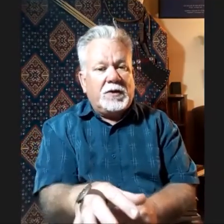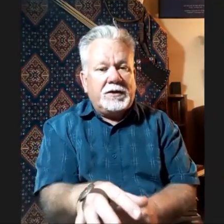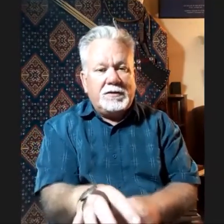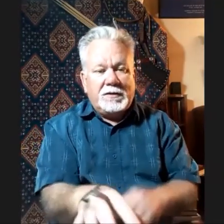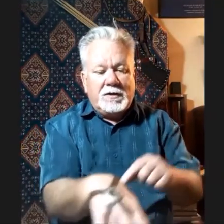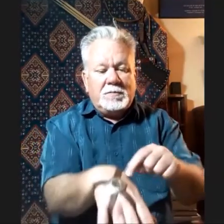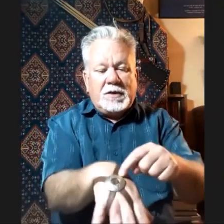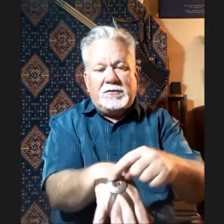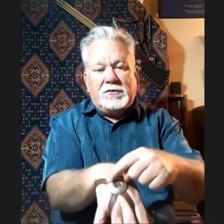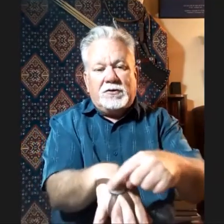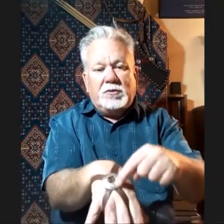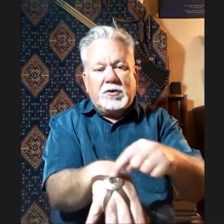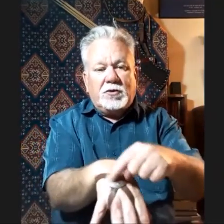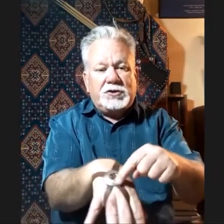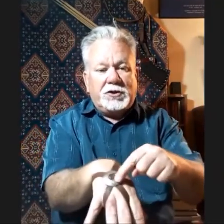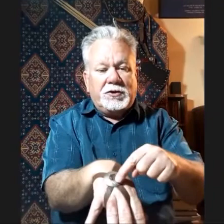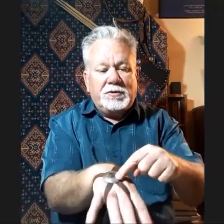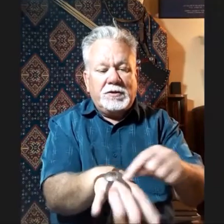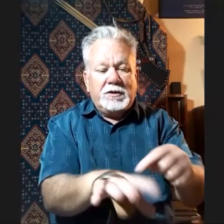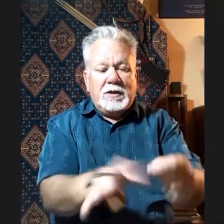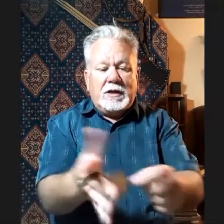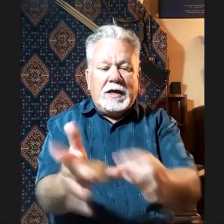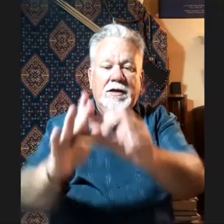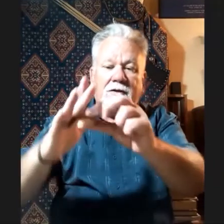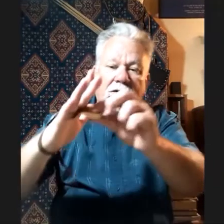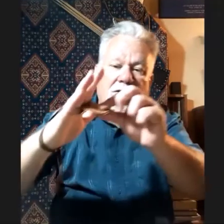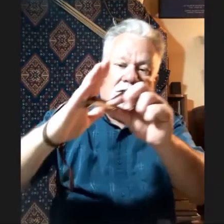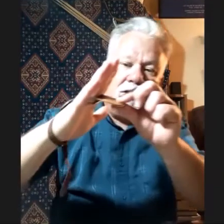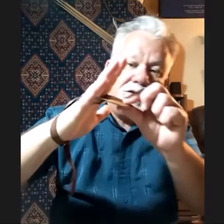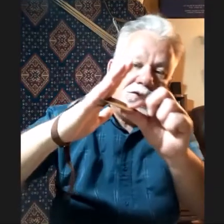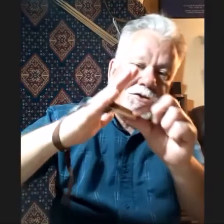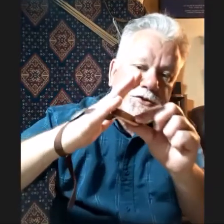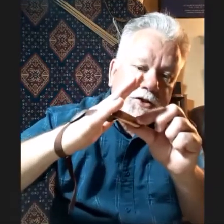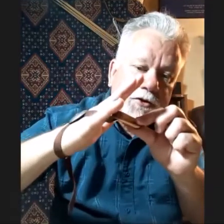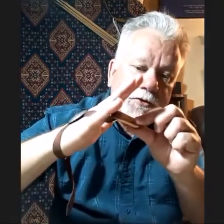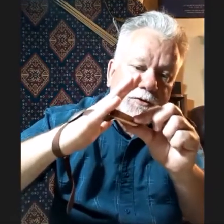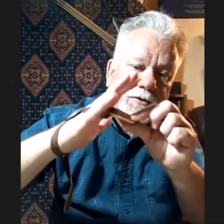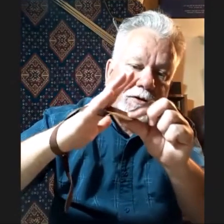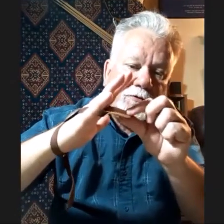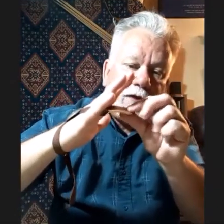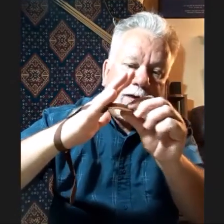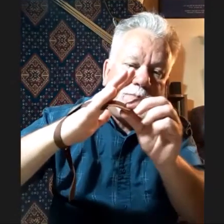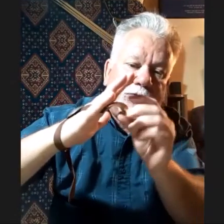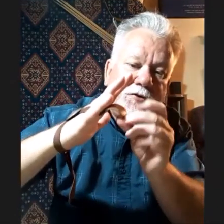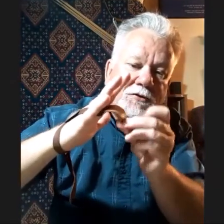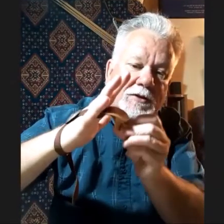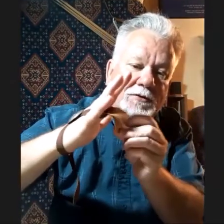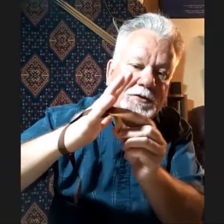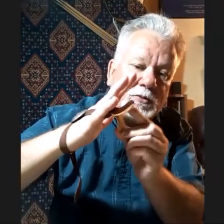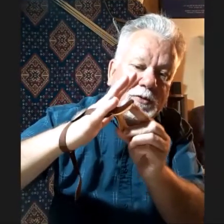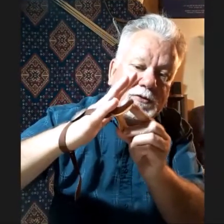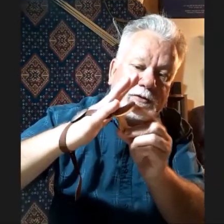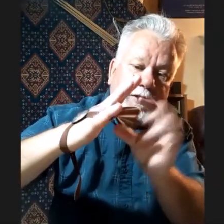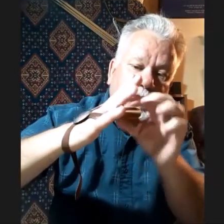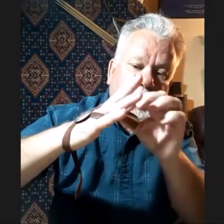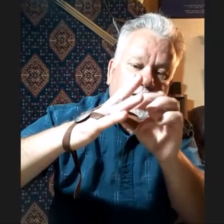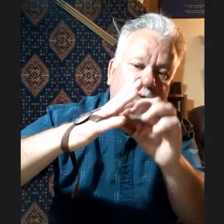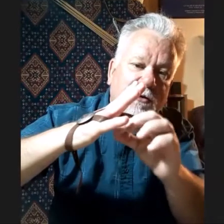one end passing through a concho. And I just sewed the flap. It's just a single piece of leather sewn